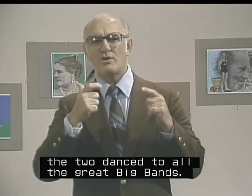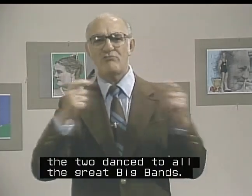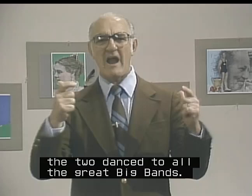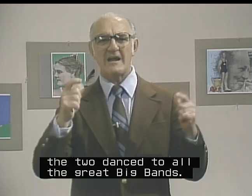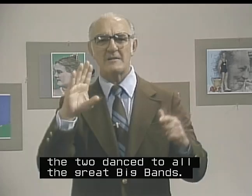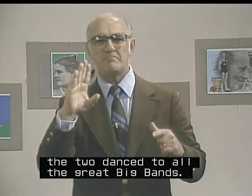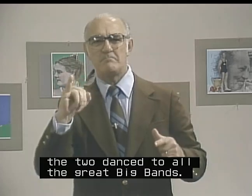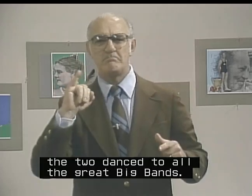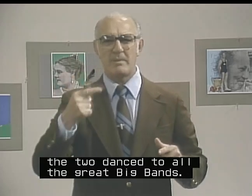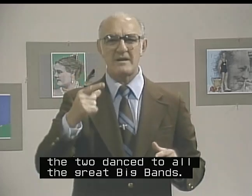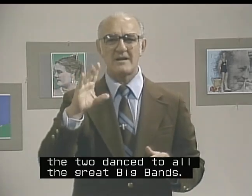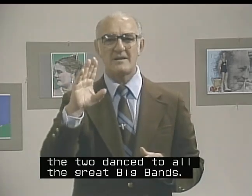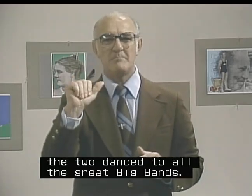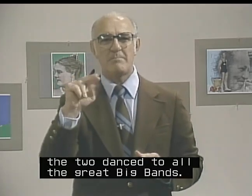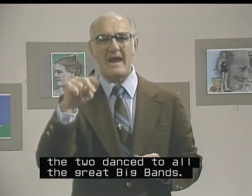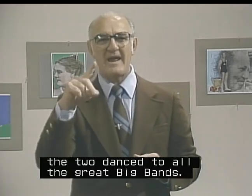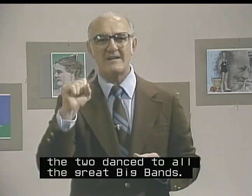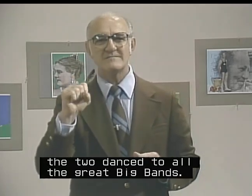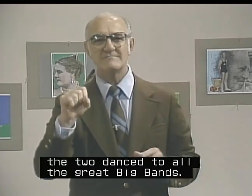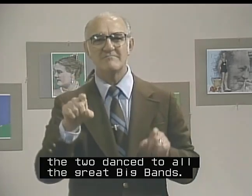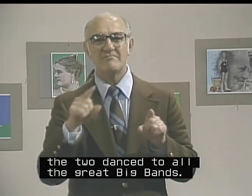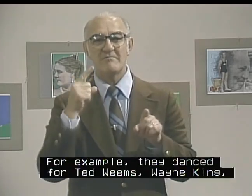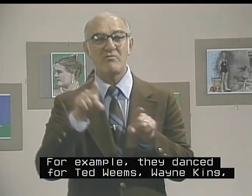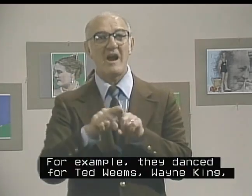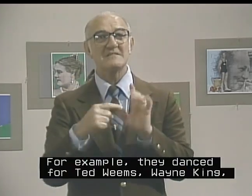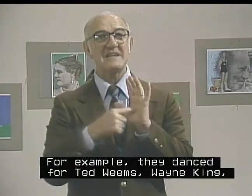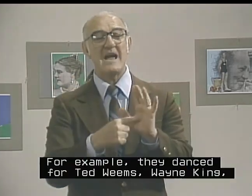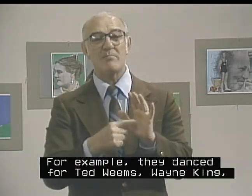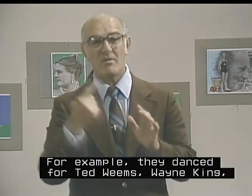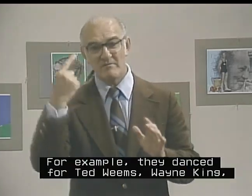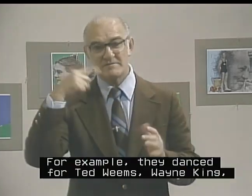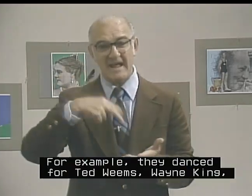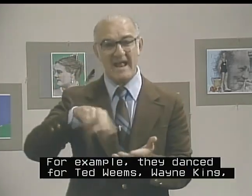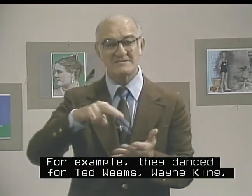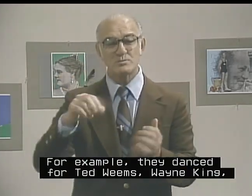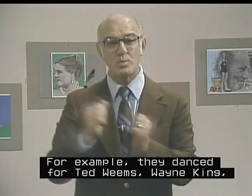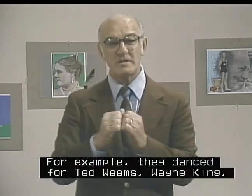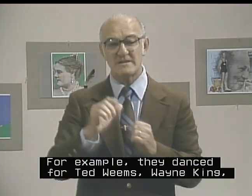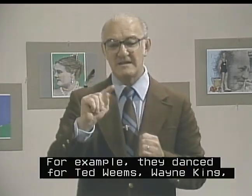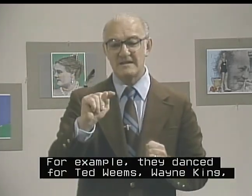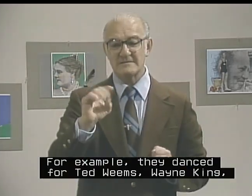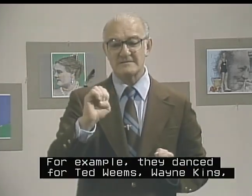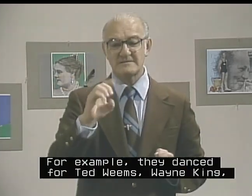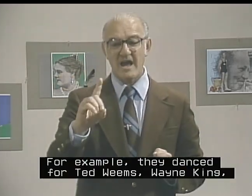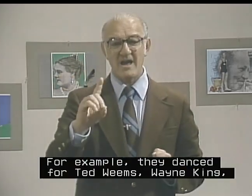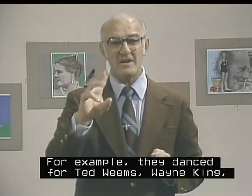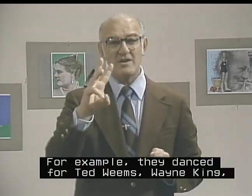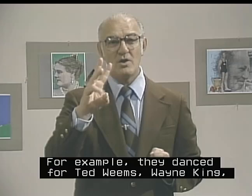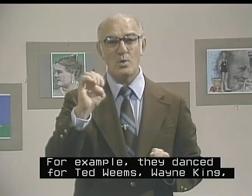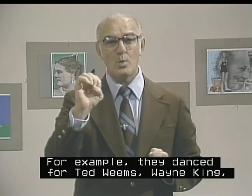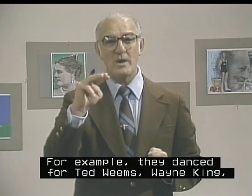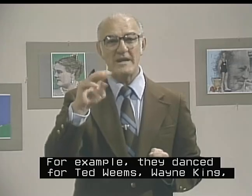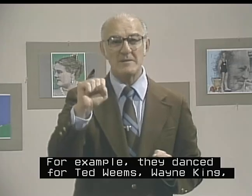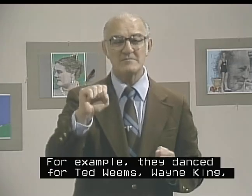great big bands. For example, danced with Todd Weems,